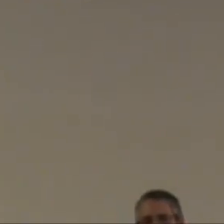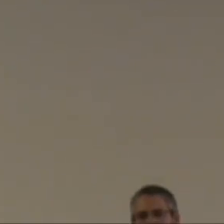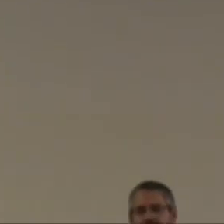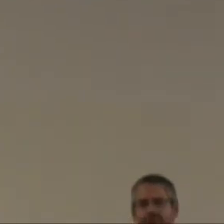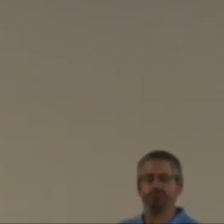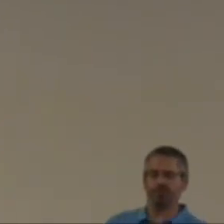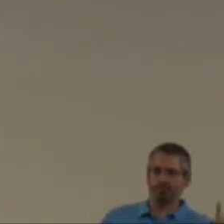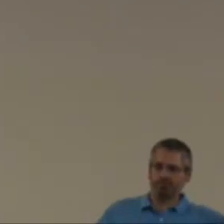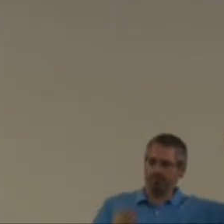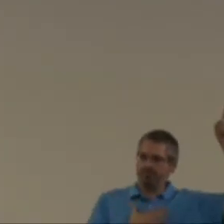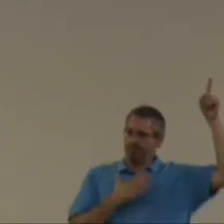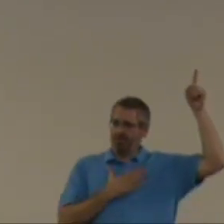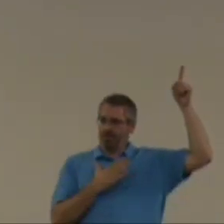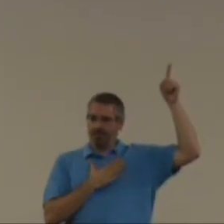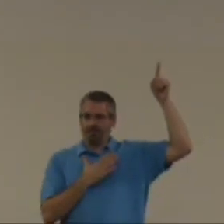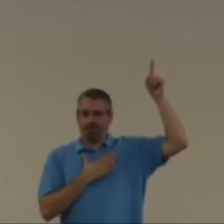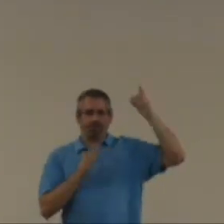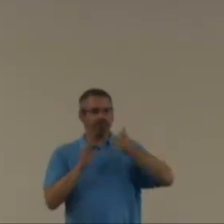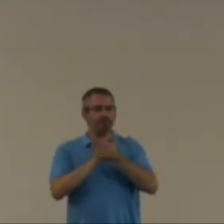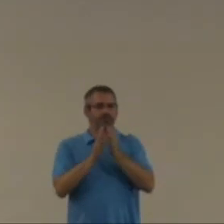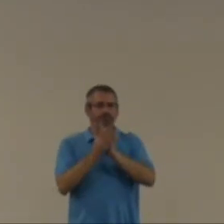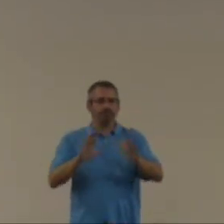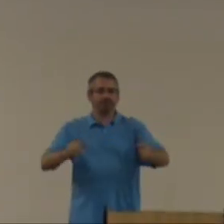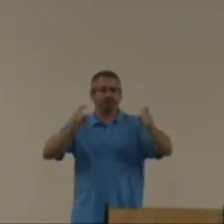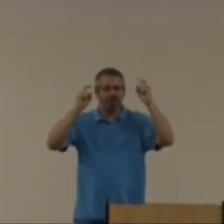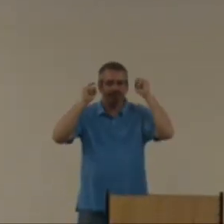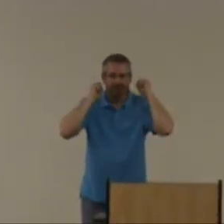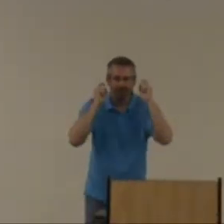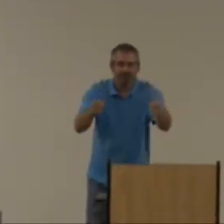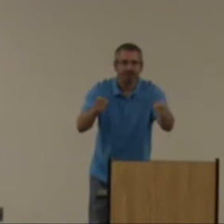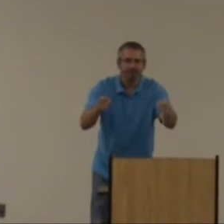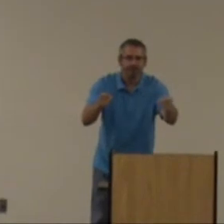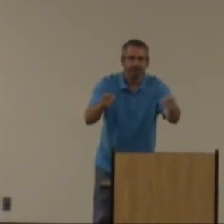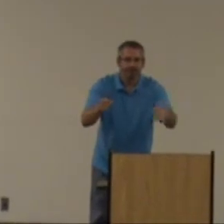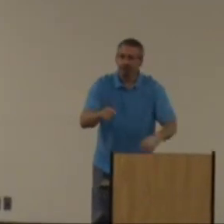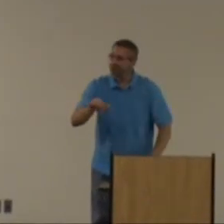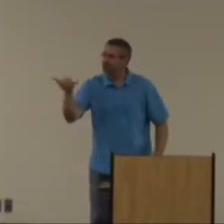Well. Jesus is saying that my peace I give to you.